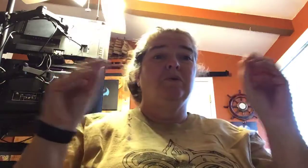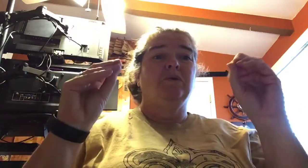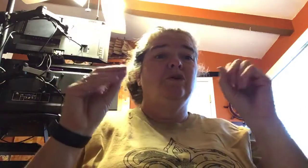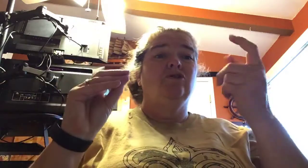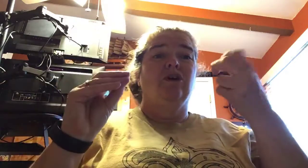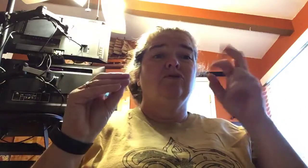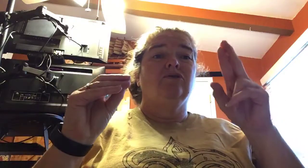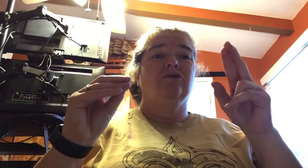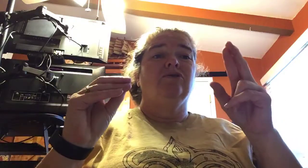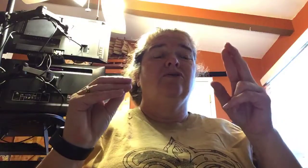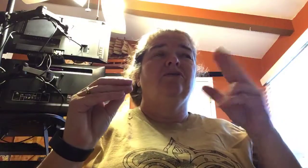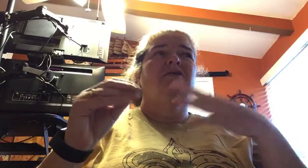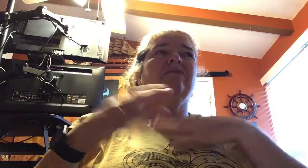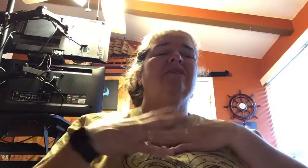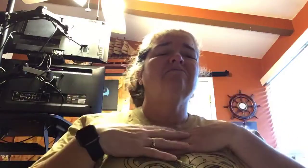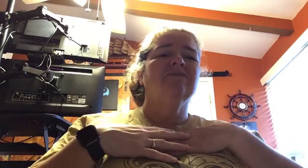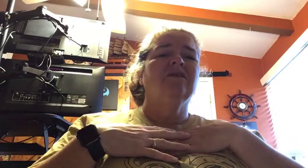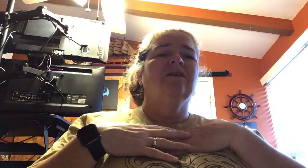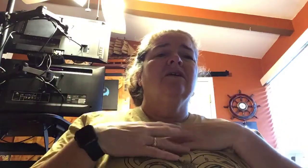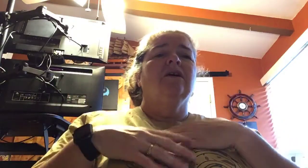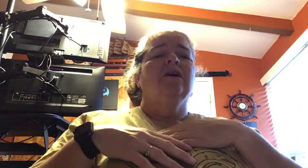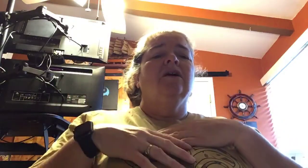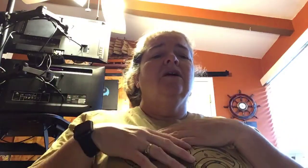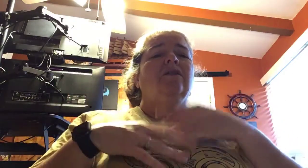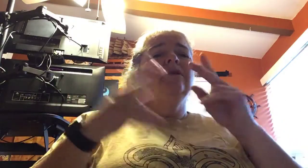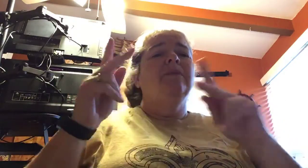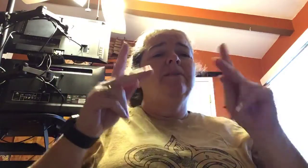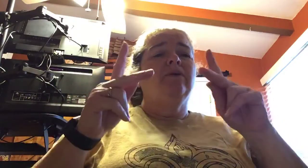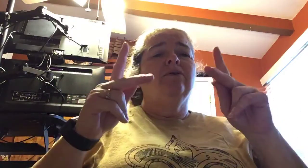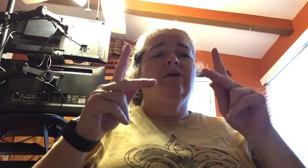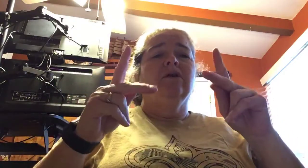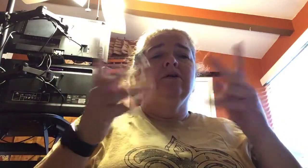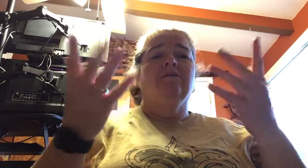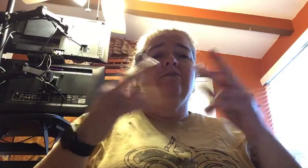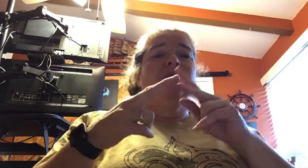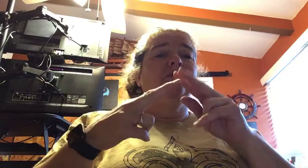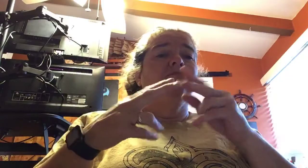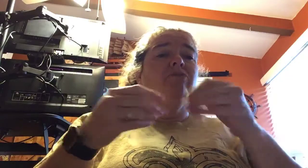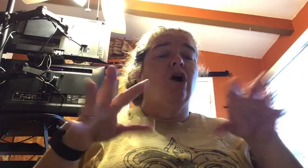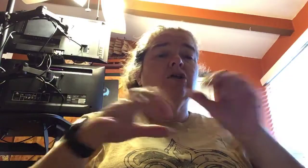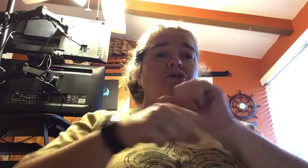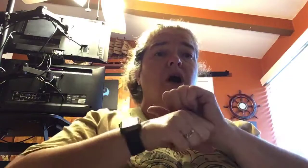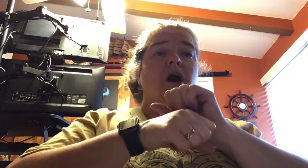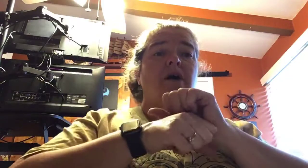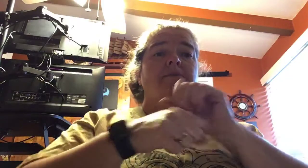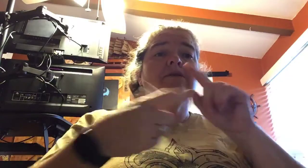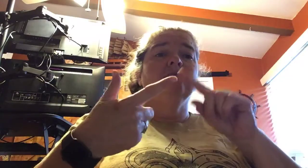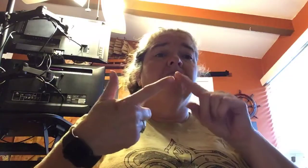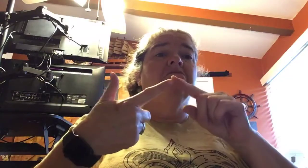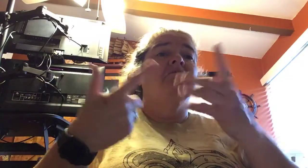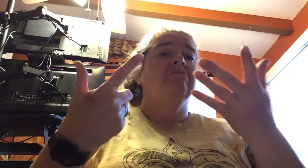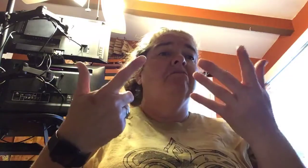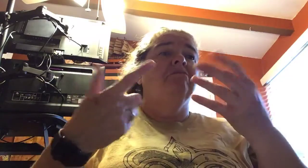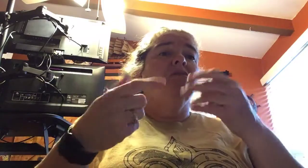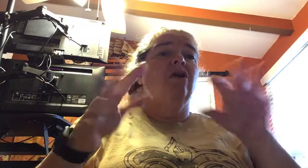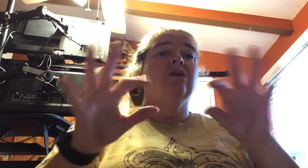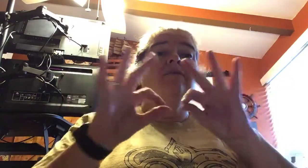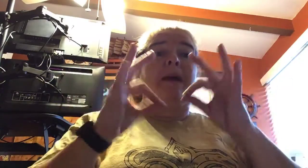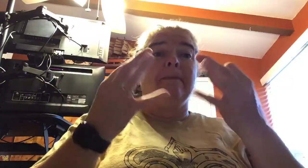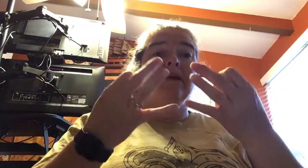shelter. These people either lost jobs, lost family,